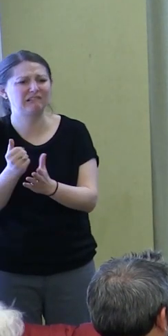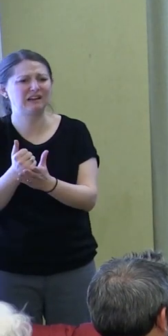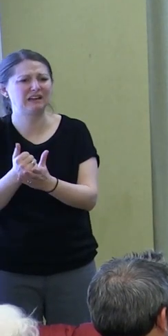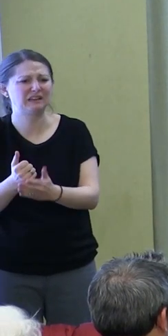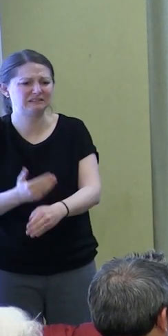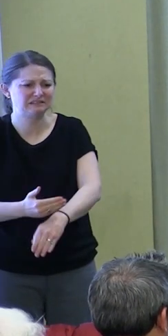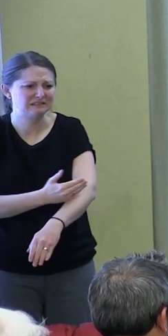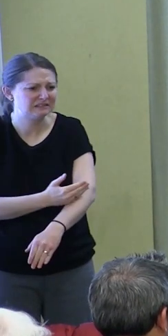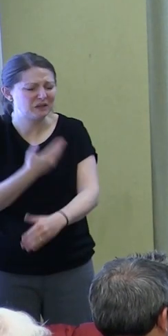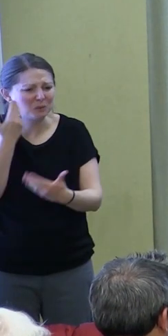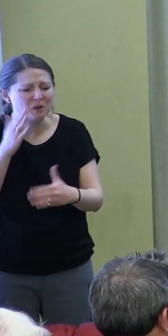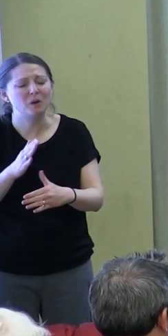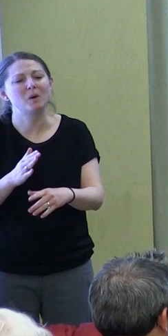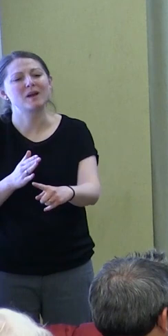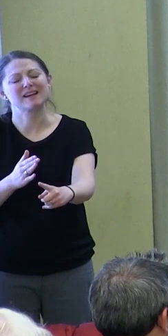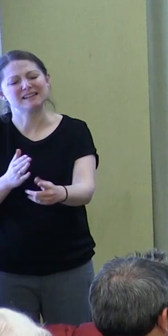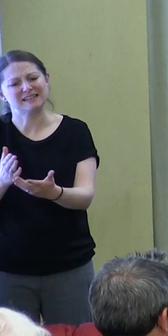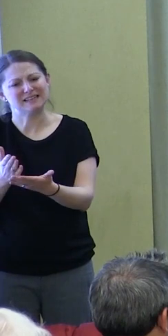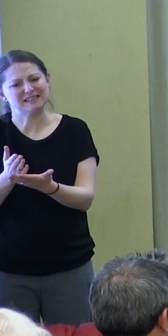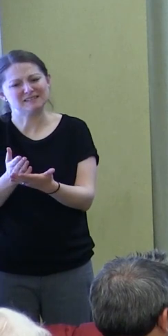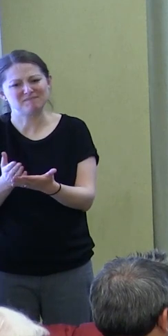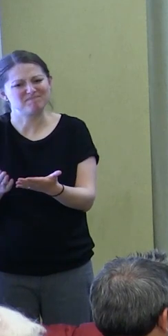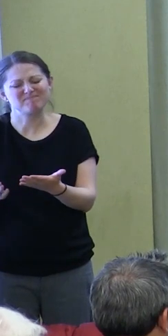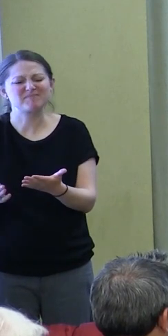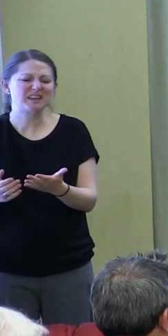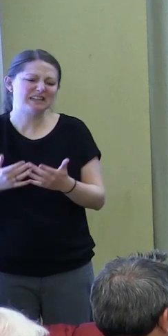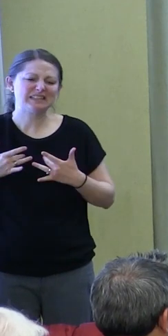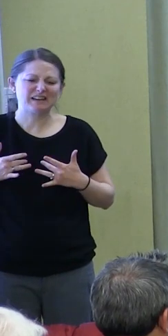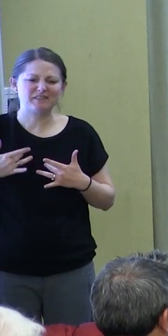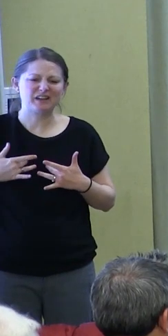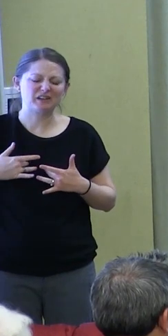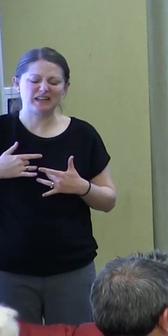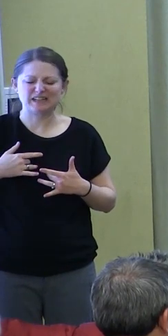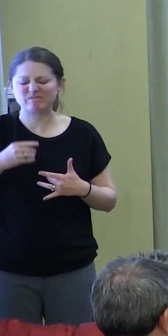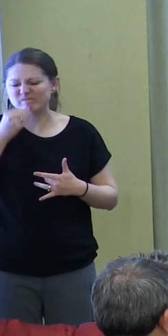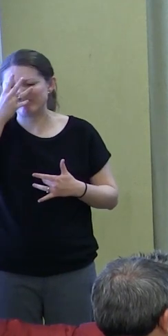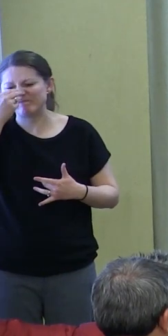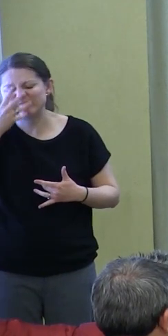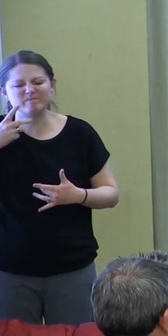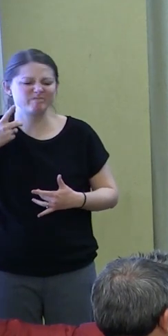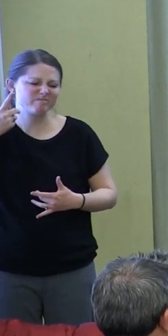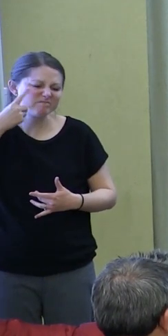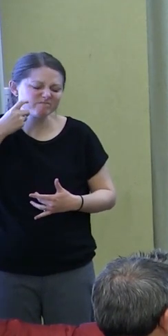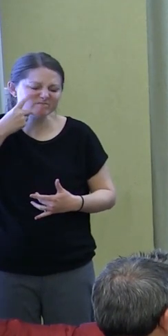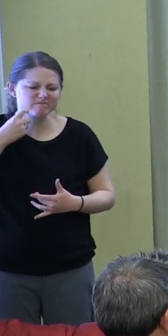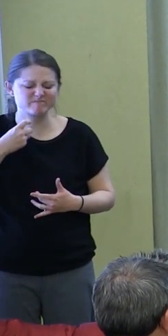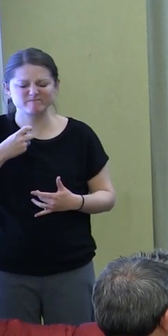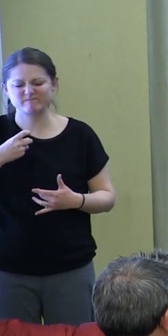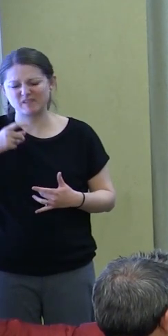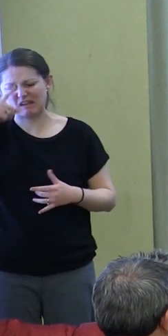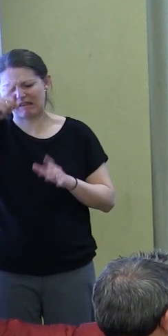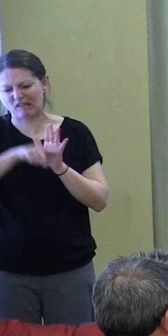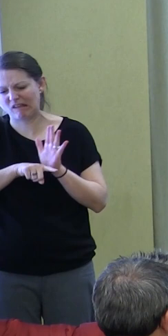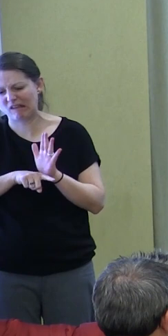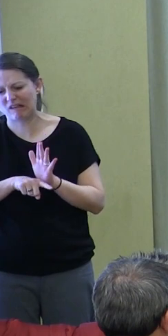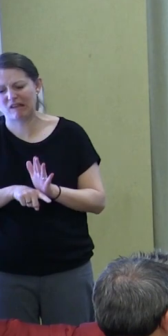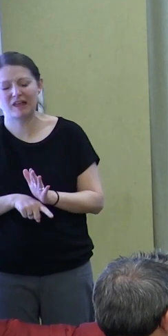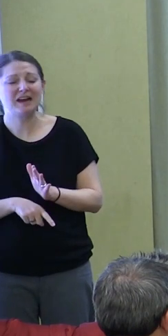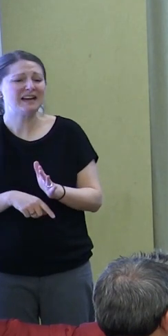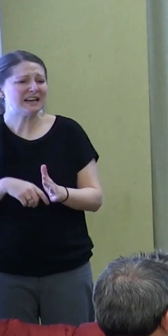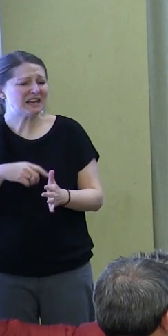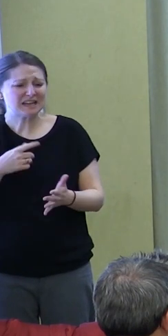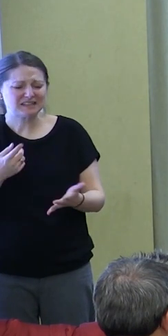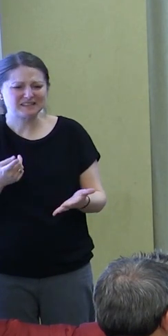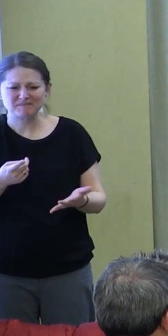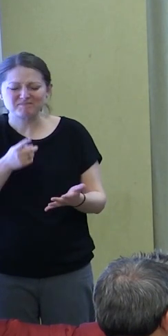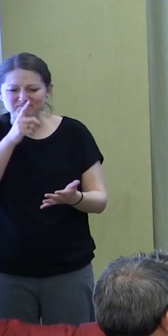in those moments. Things that lack flexibility, like cynicism and apathy. Things that keep our lives stagnant, that fail to keep up